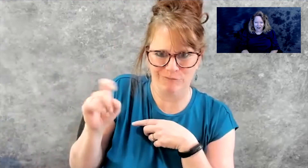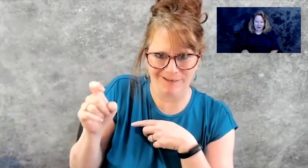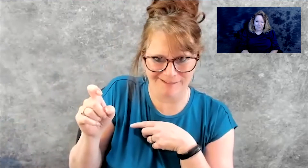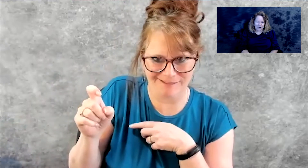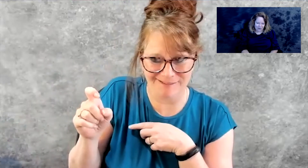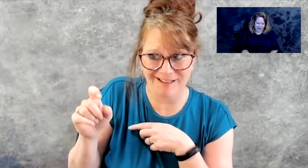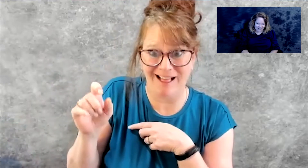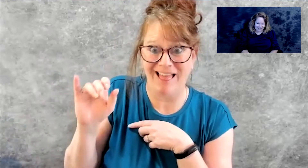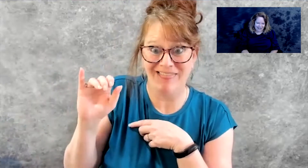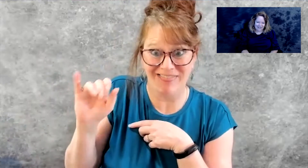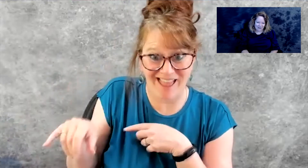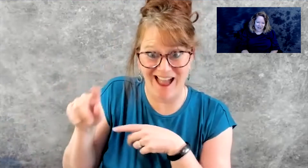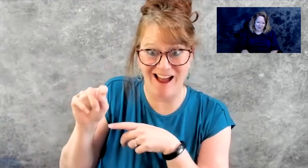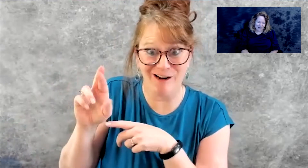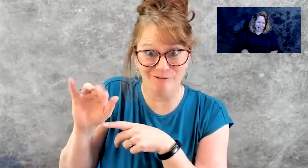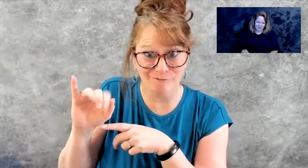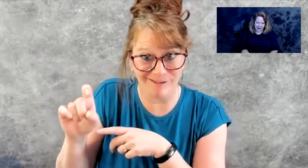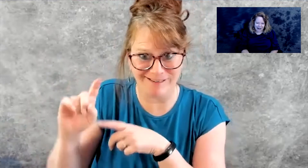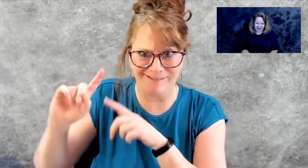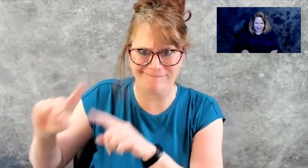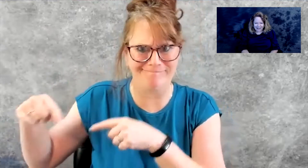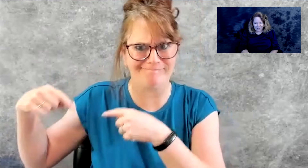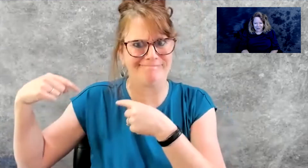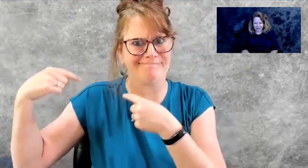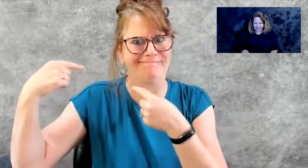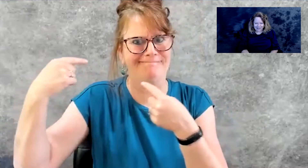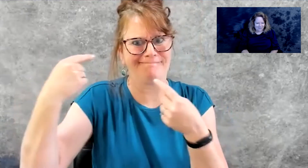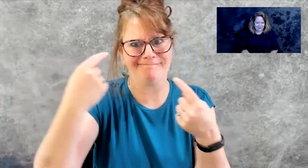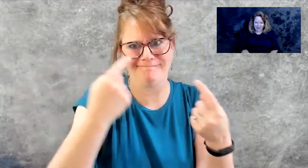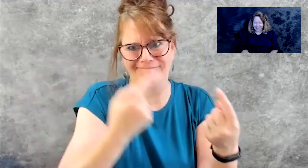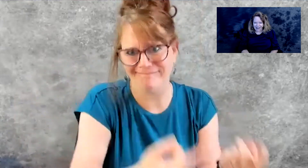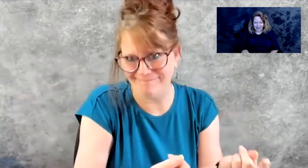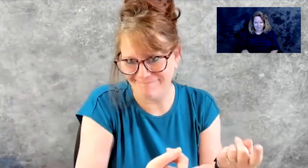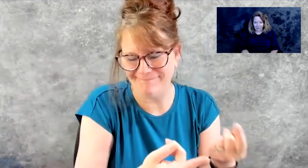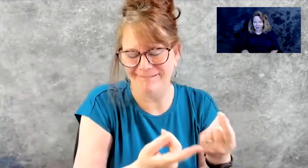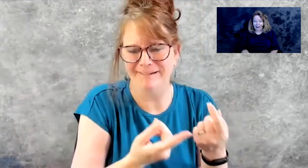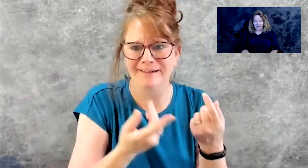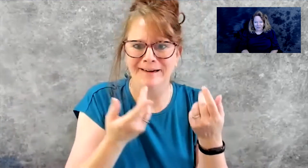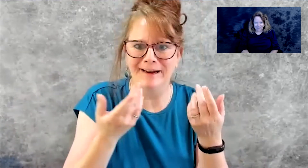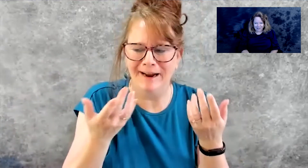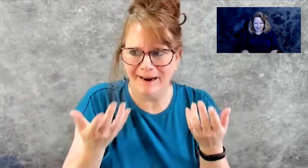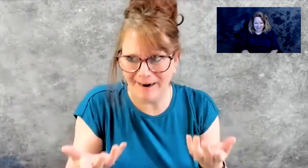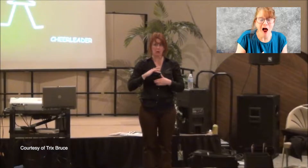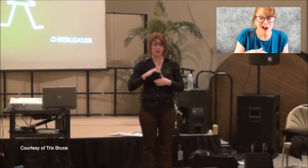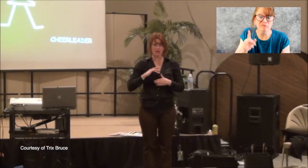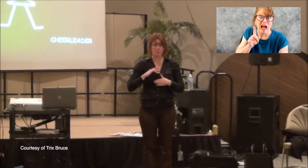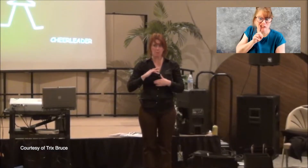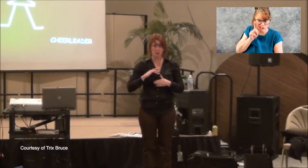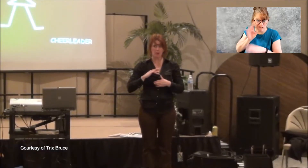all call me Trix, and so that's what I go by. Trix has been my name forever. For the